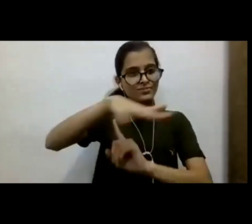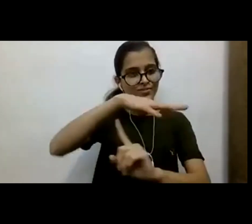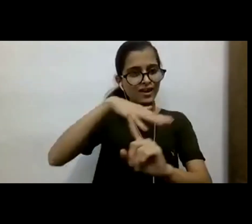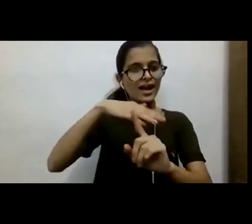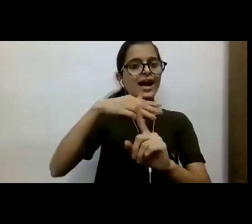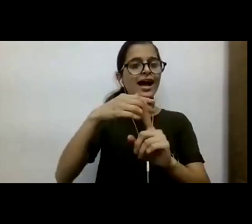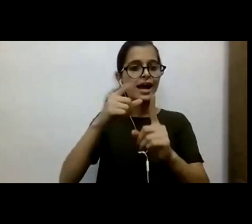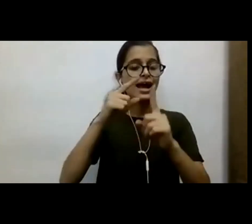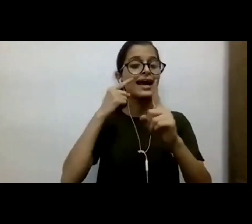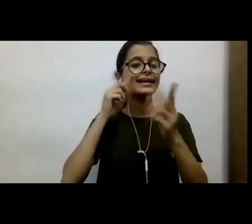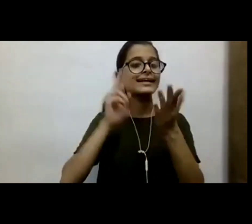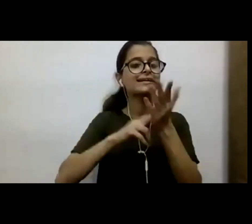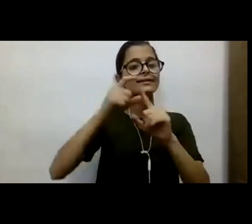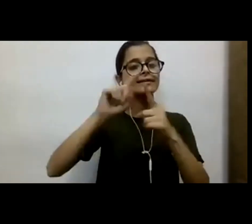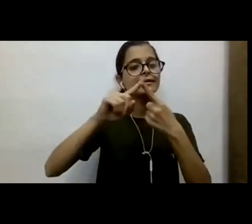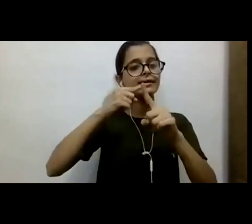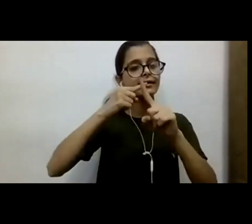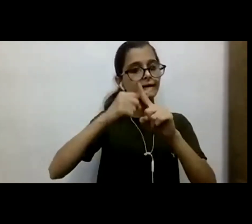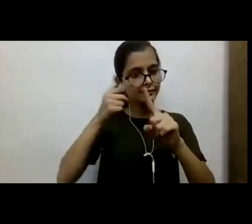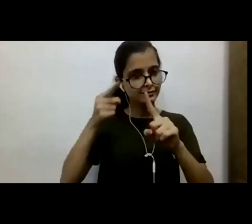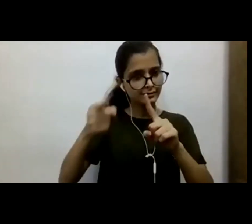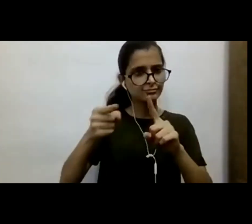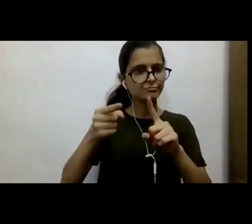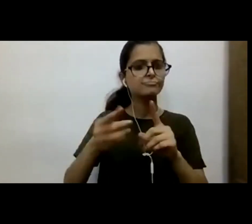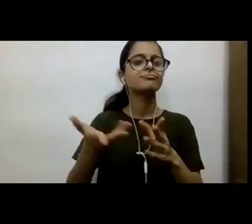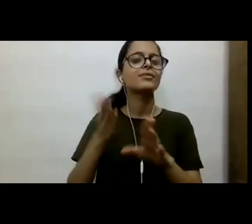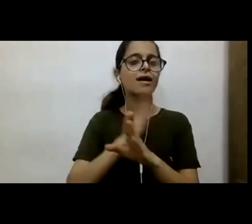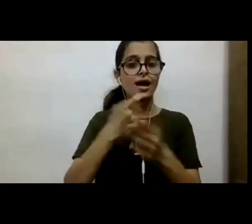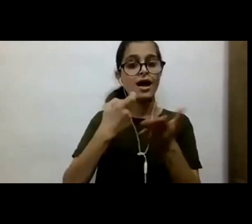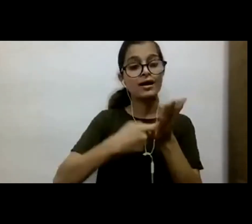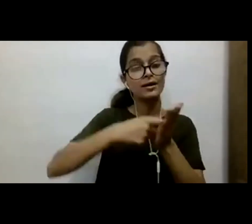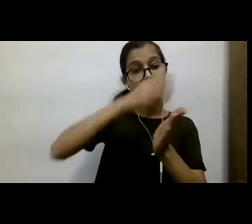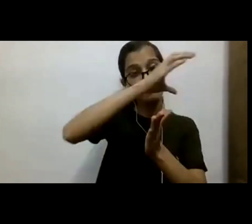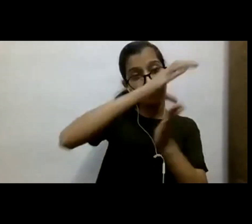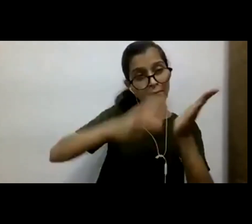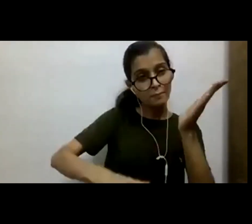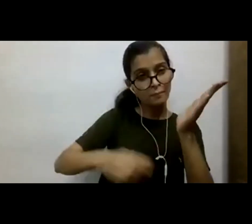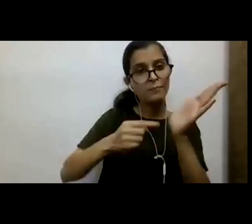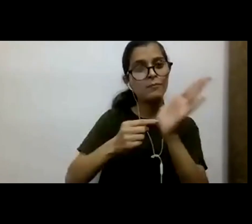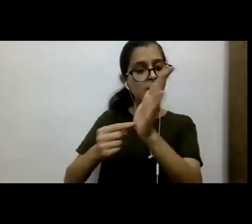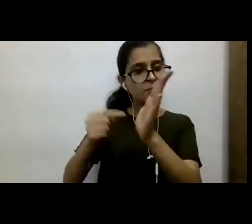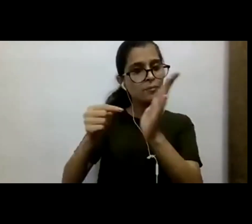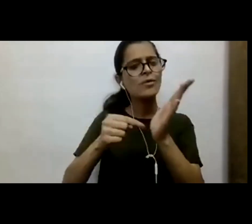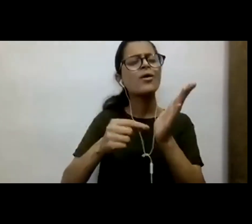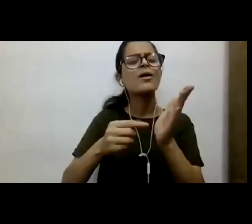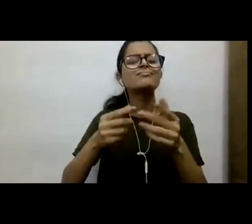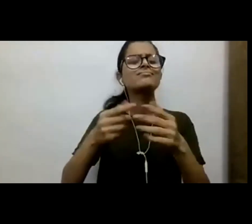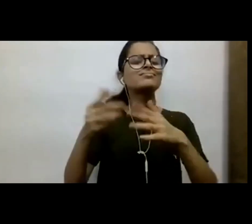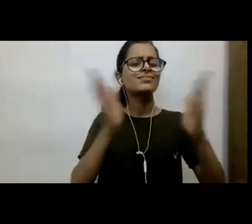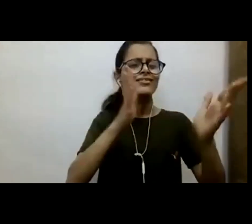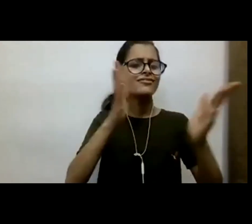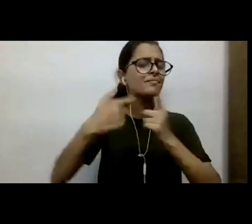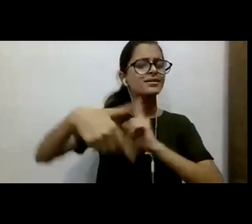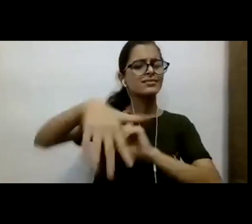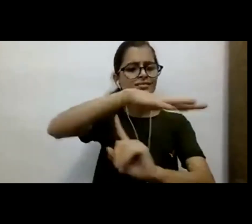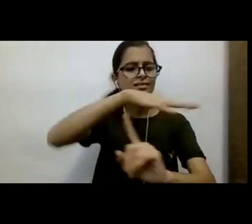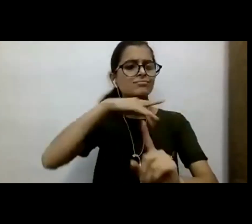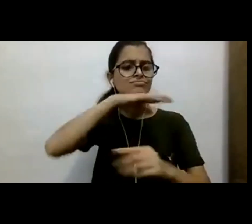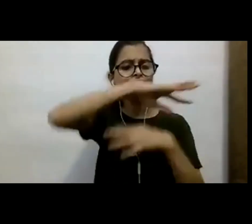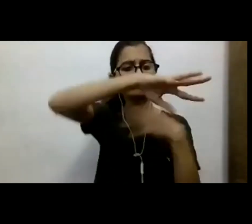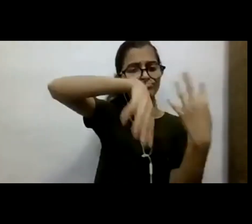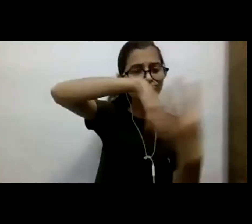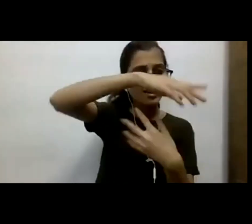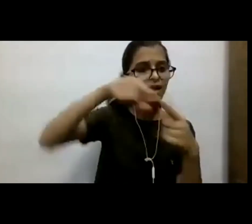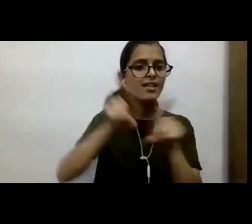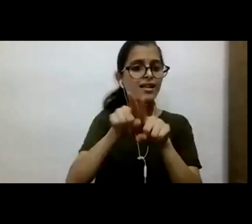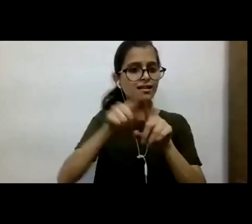air. 12.5% deaths, as per the Lancet report, have been because of environmental pollution. So we are talking about a very stark situation